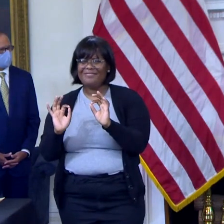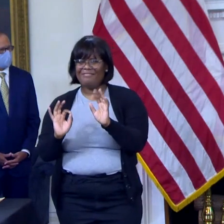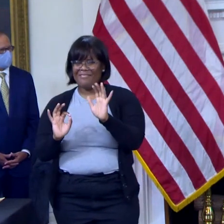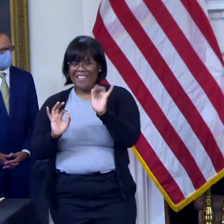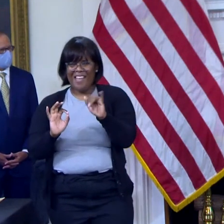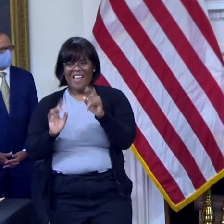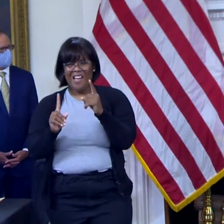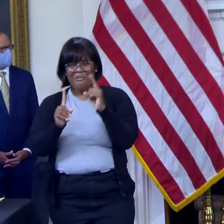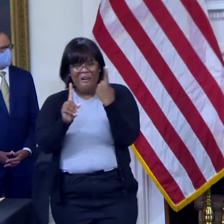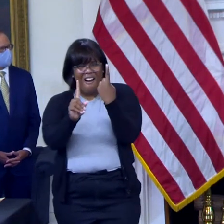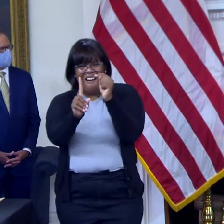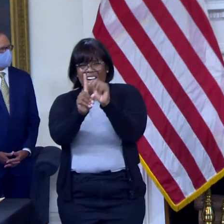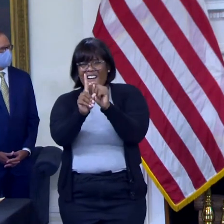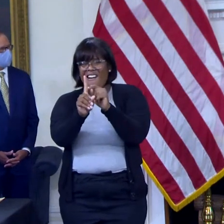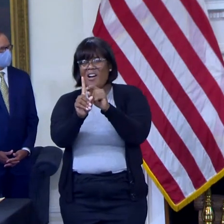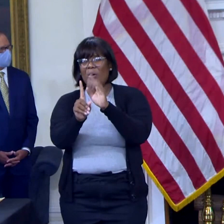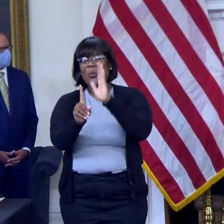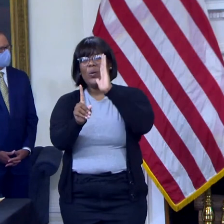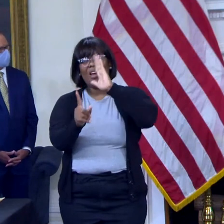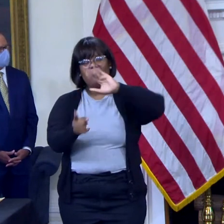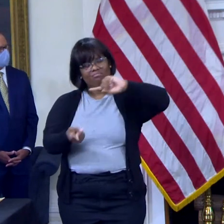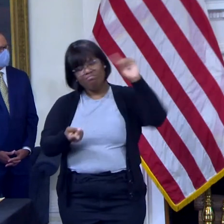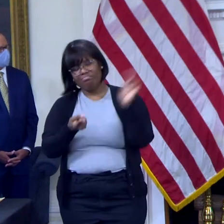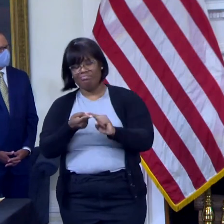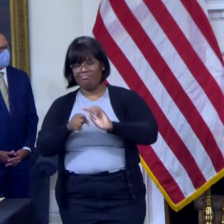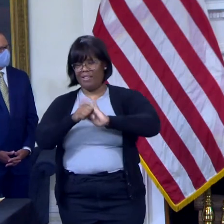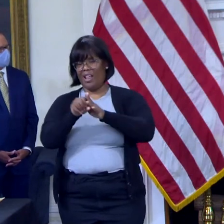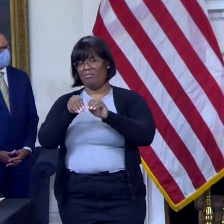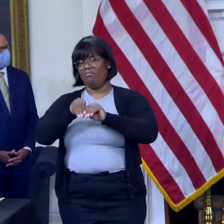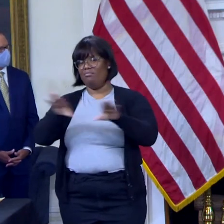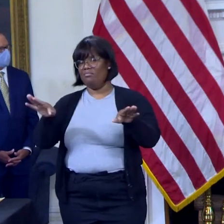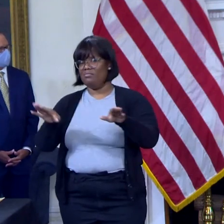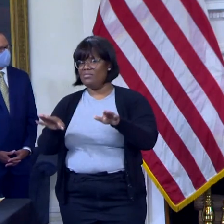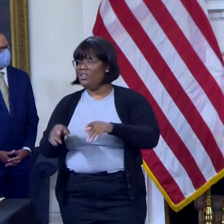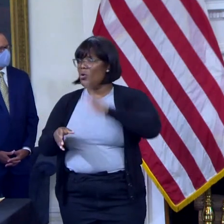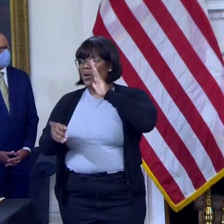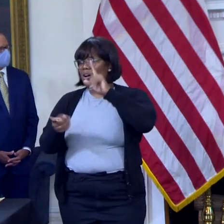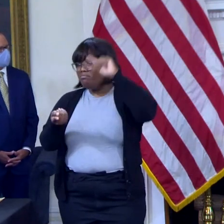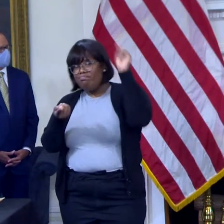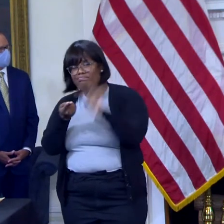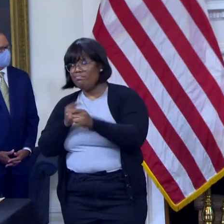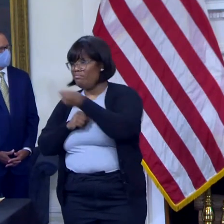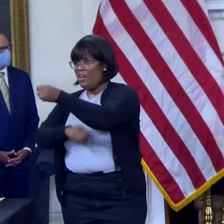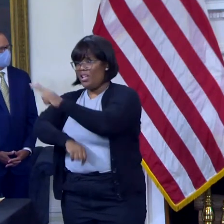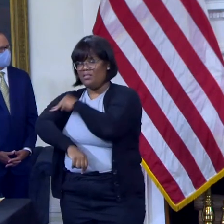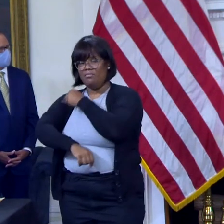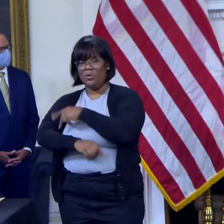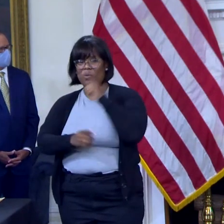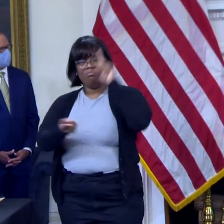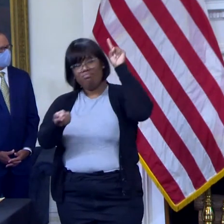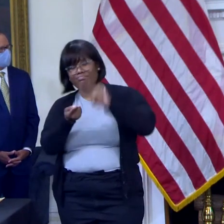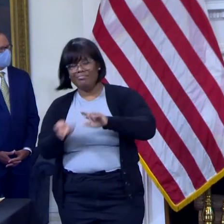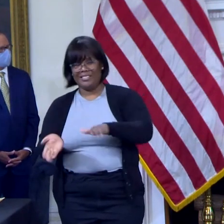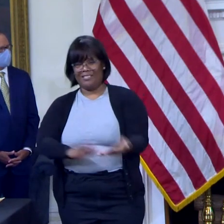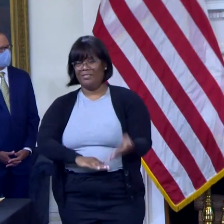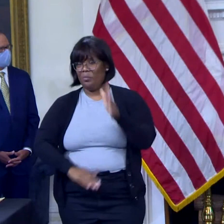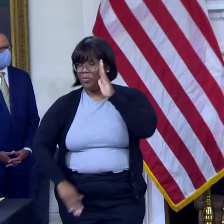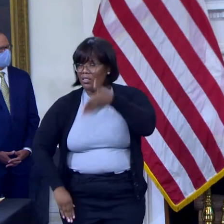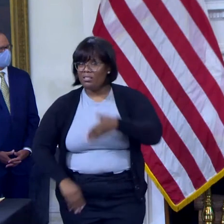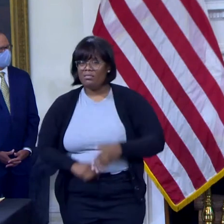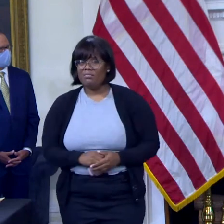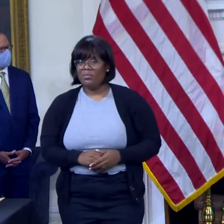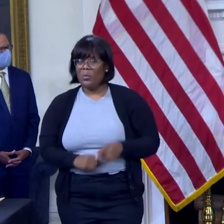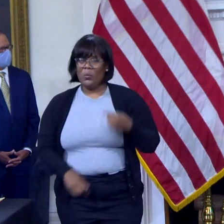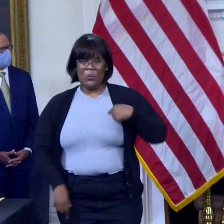risk of hospitalization and death death associated with COVID-19. This is a decision that we at the system